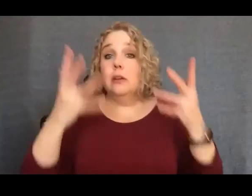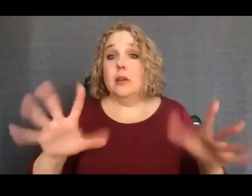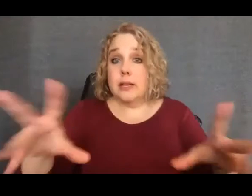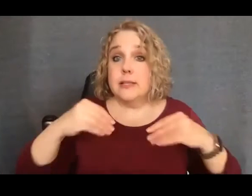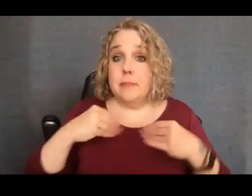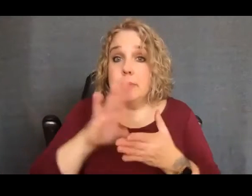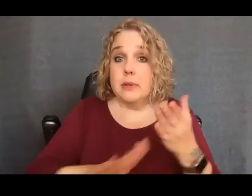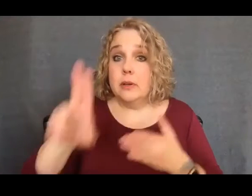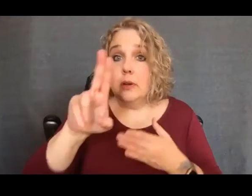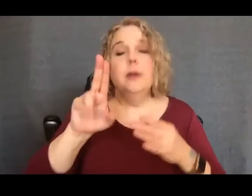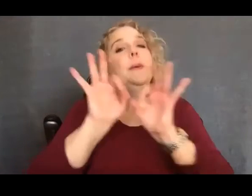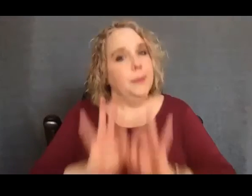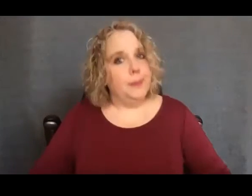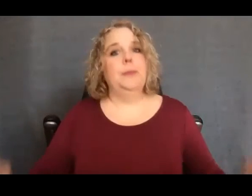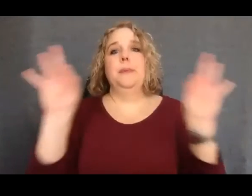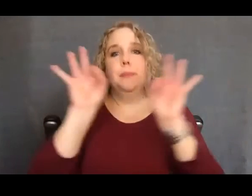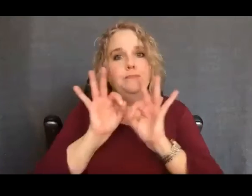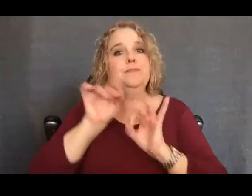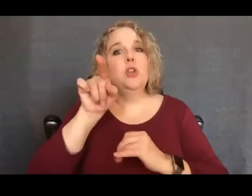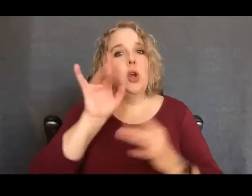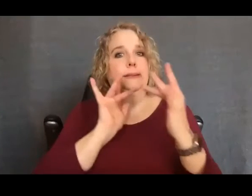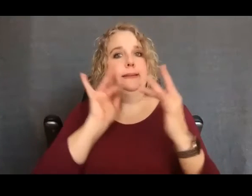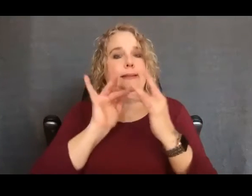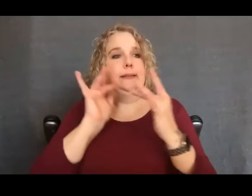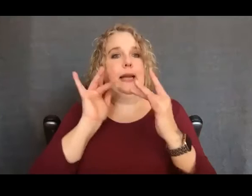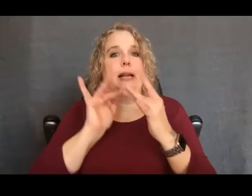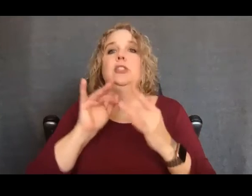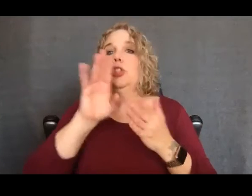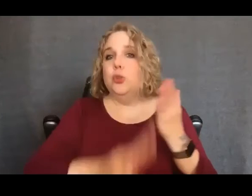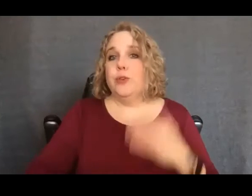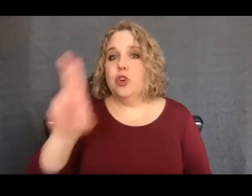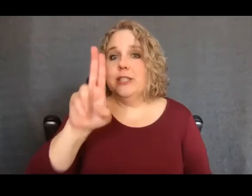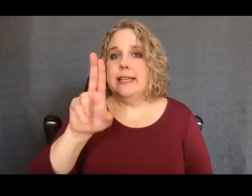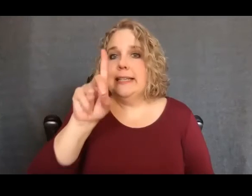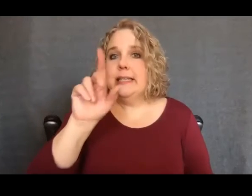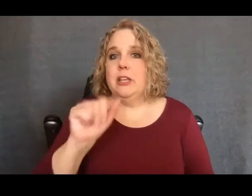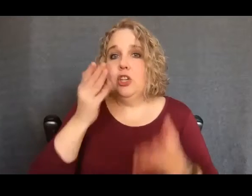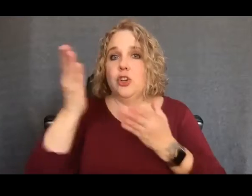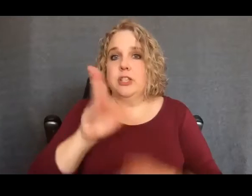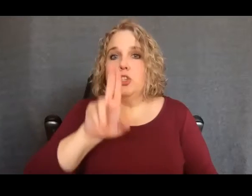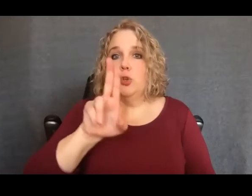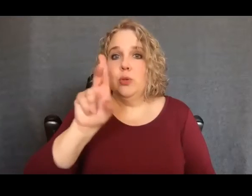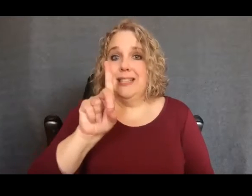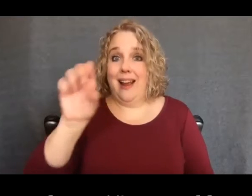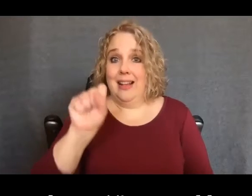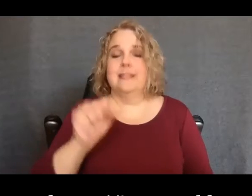to BU, it is imperative that you contact University Disability Services to discuss the accommodations that you will need.